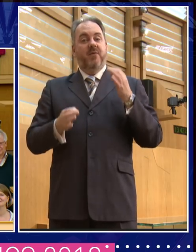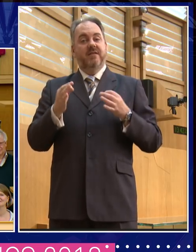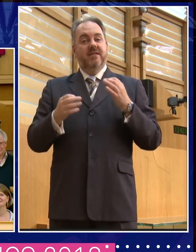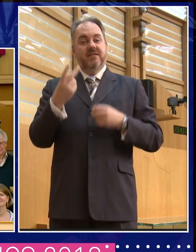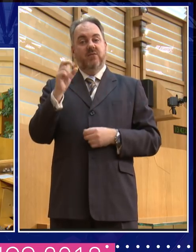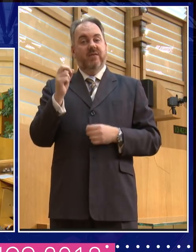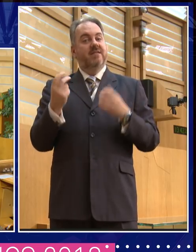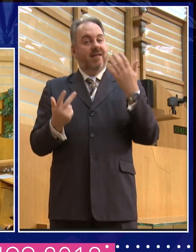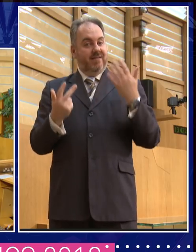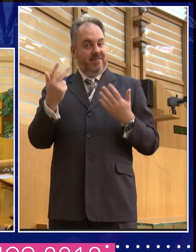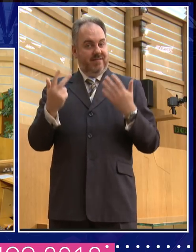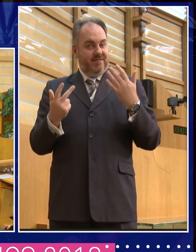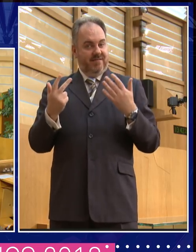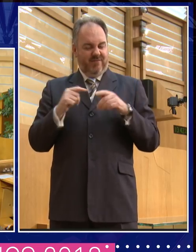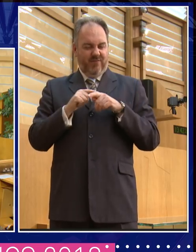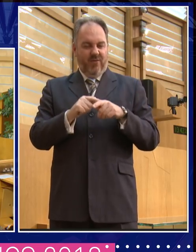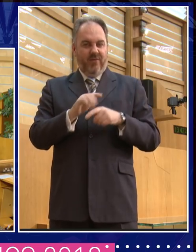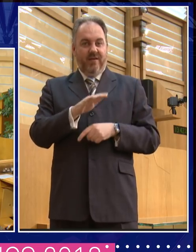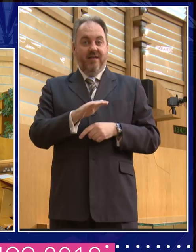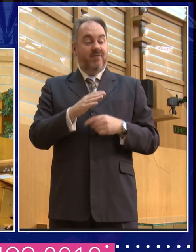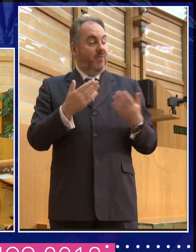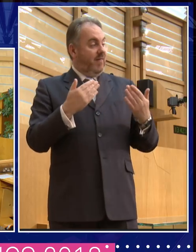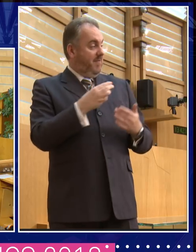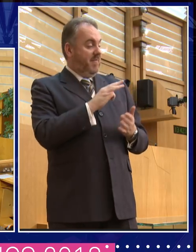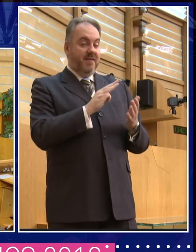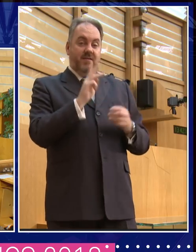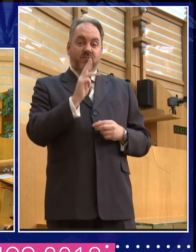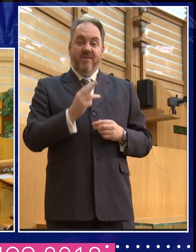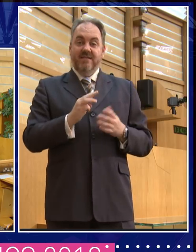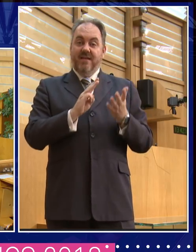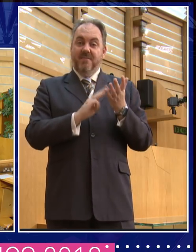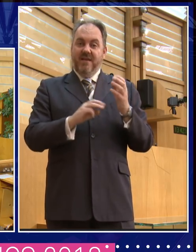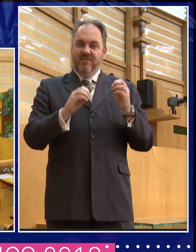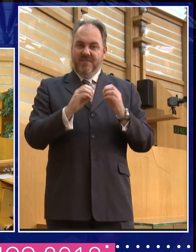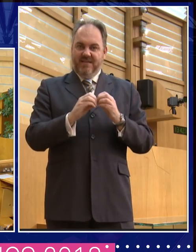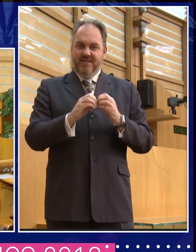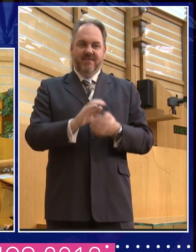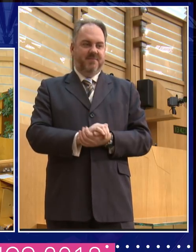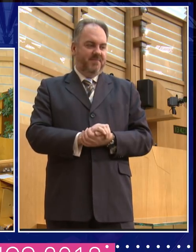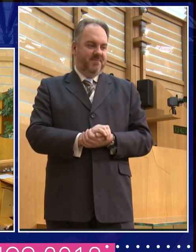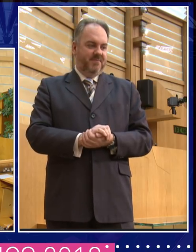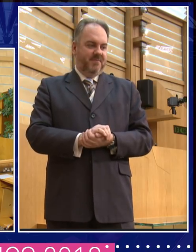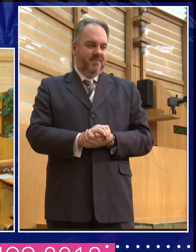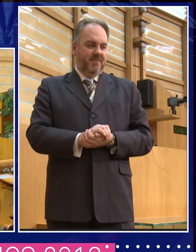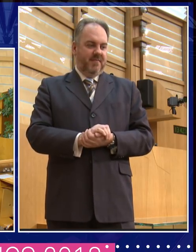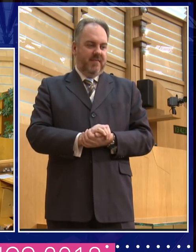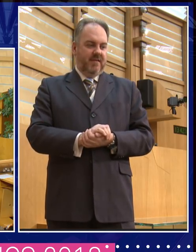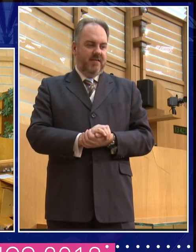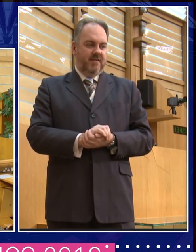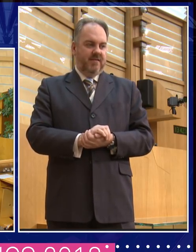I'd like to welcome Professor Mary Beard and I'd like to give a little bit of introduction. I think actually from the reaction people do